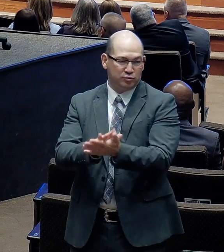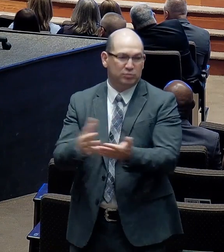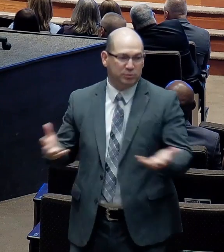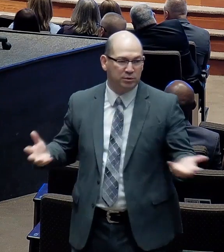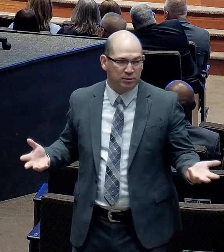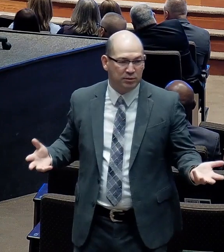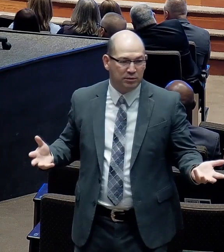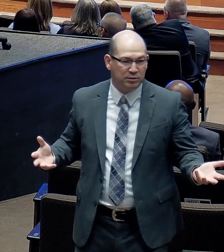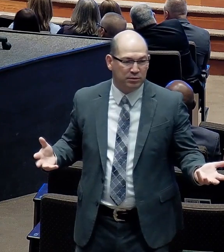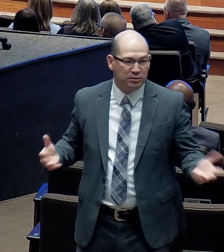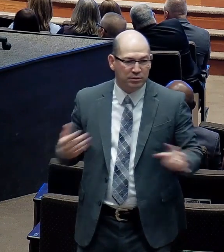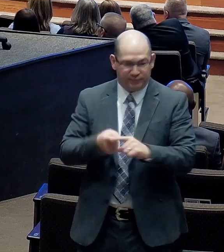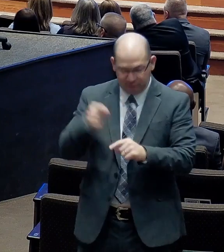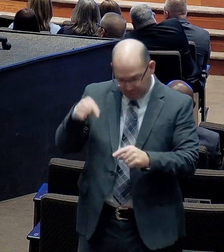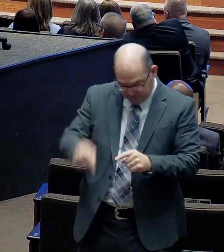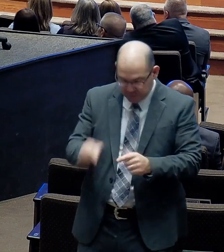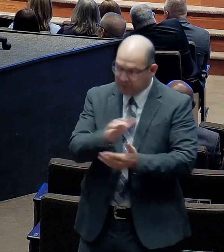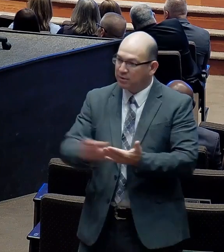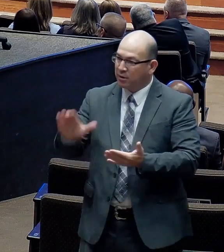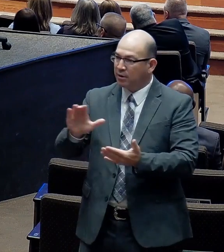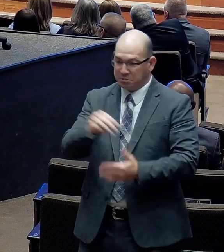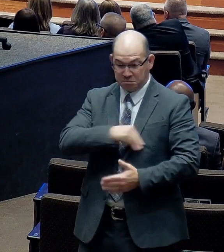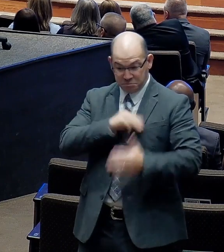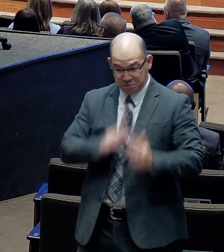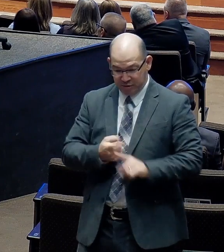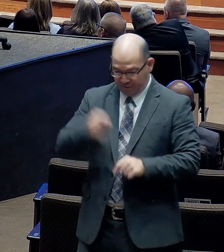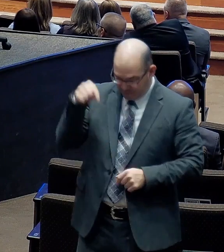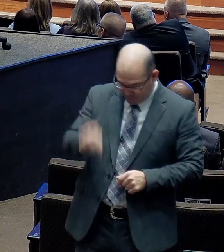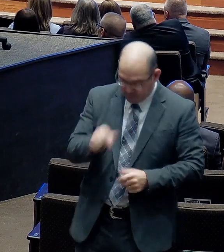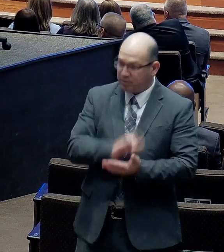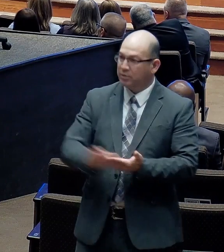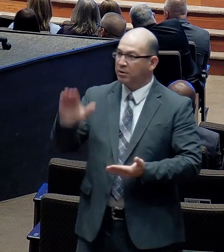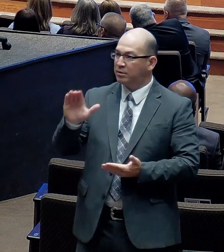Missionaries. Bea and I just finished. Our candidate school.